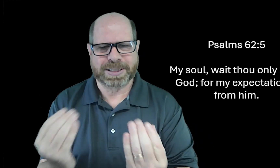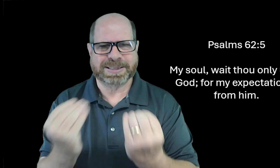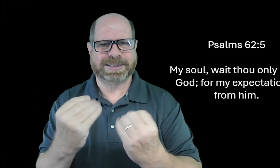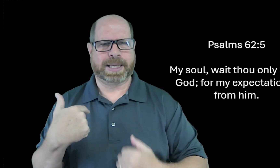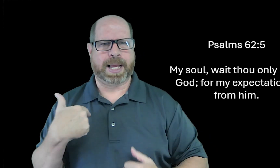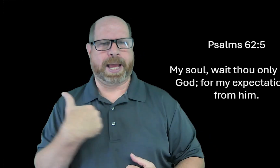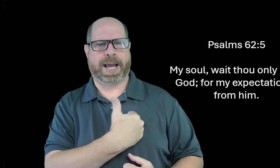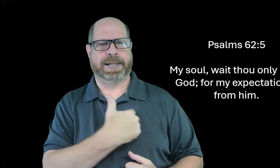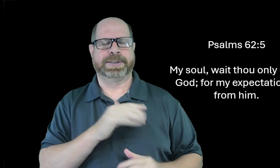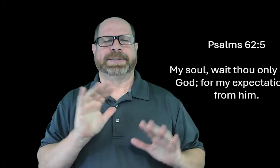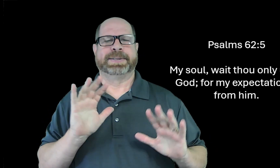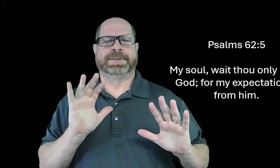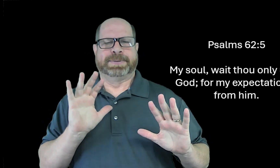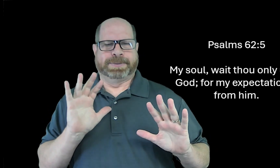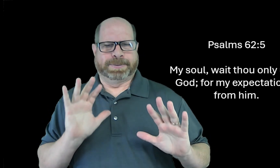that's a good lesson that God teaches us.